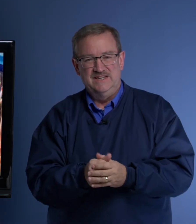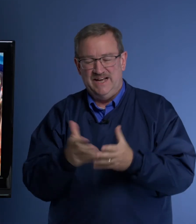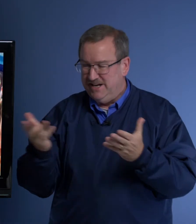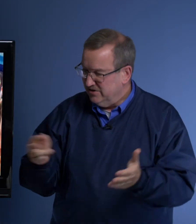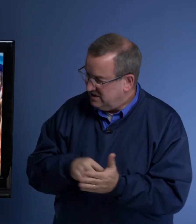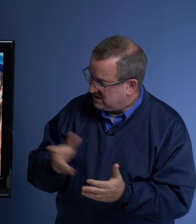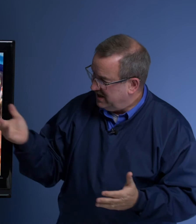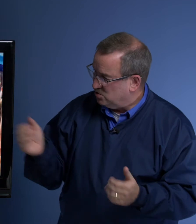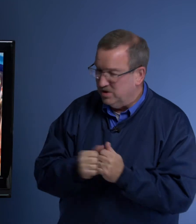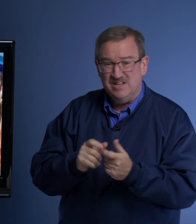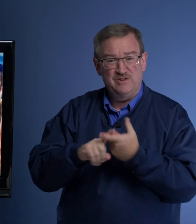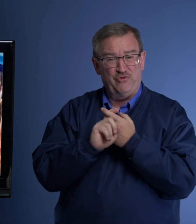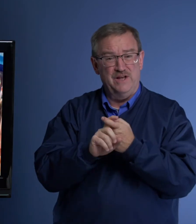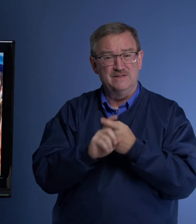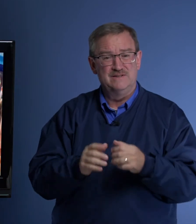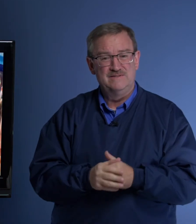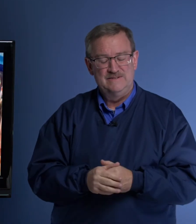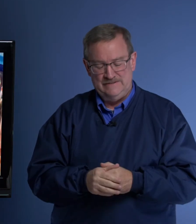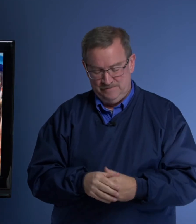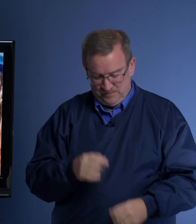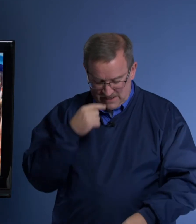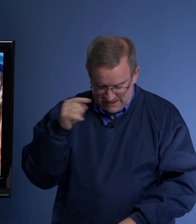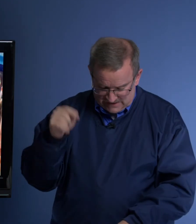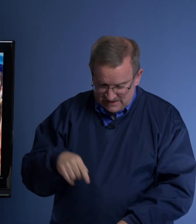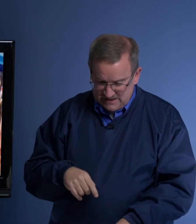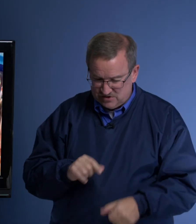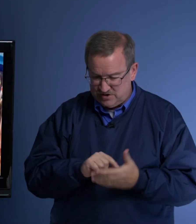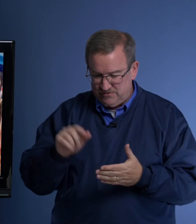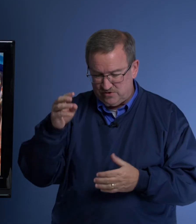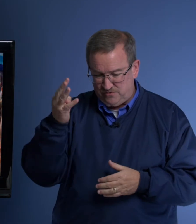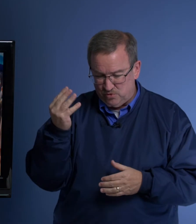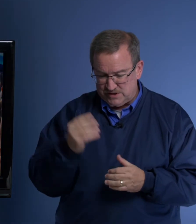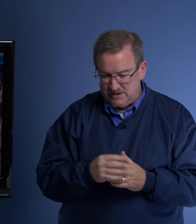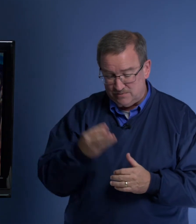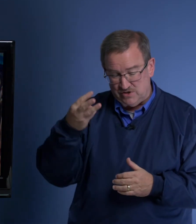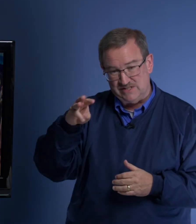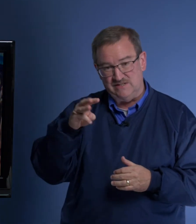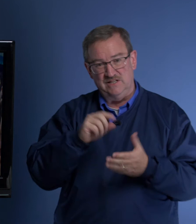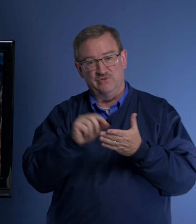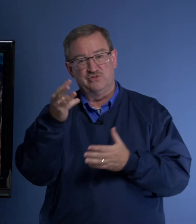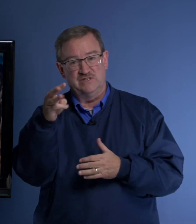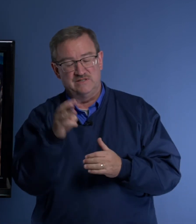And here he stands with his friend. And he says this. Look in verse 14. I'm sorry, 16, verse 16.